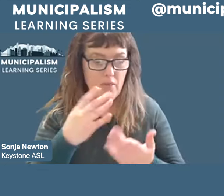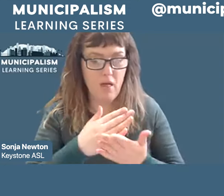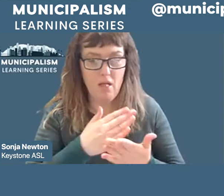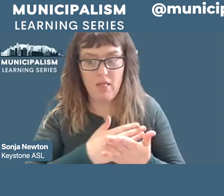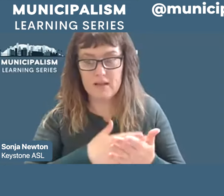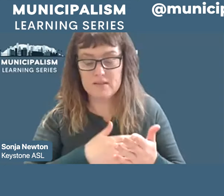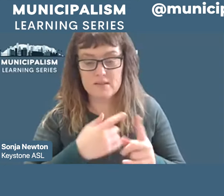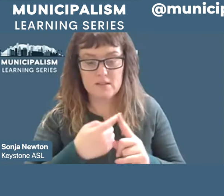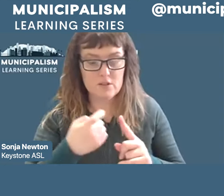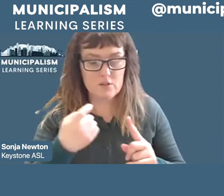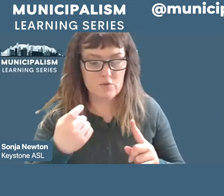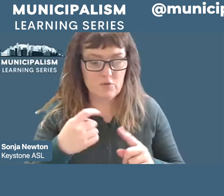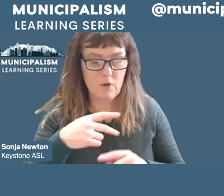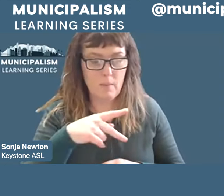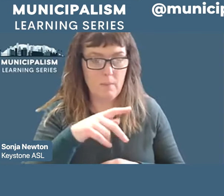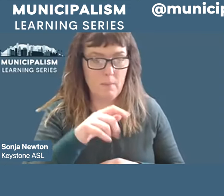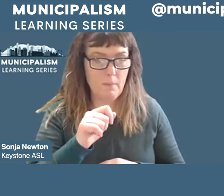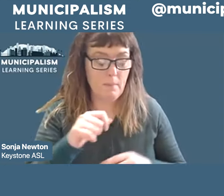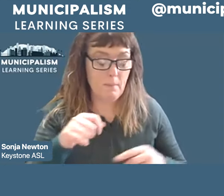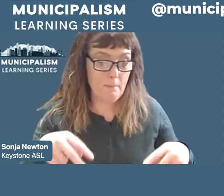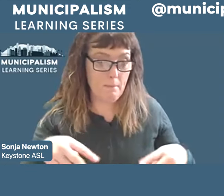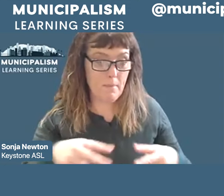Municipal power ultimately is not enough.